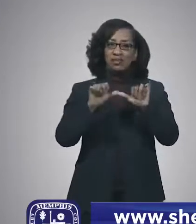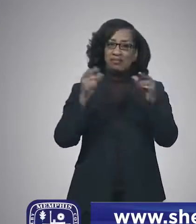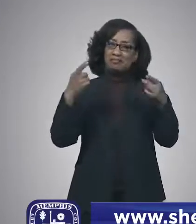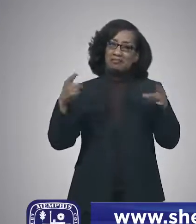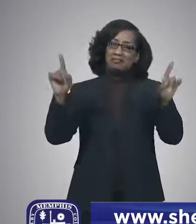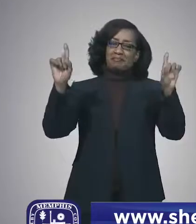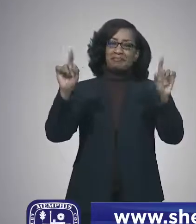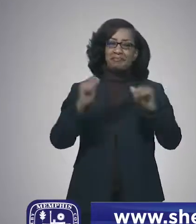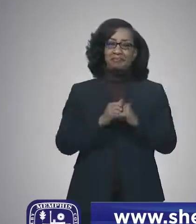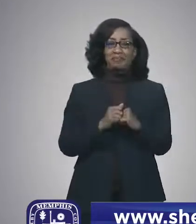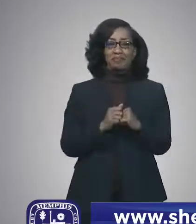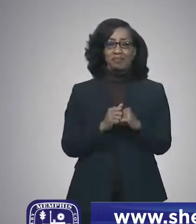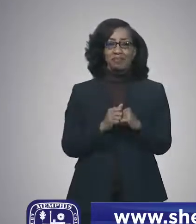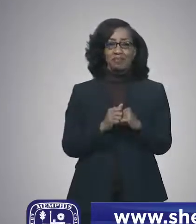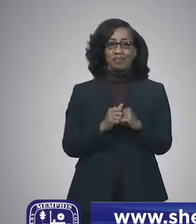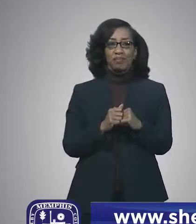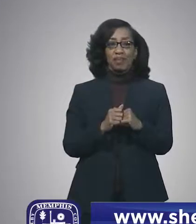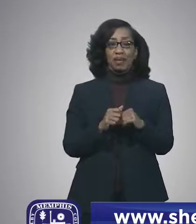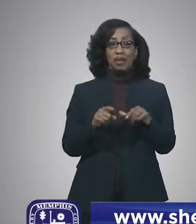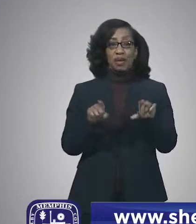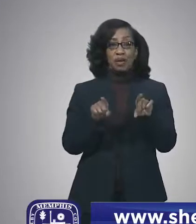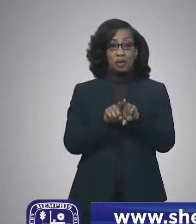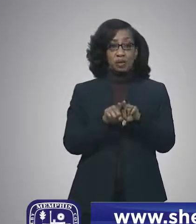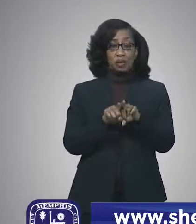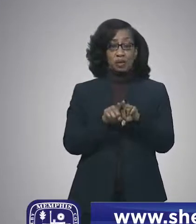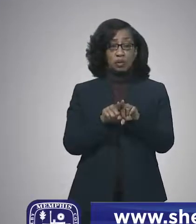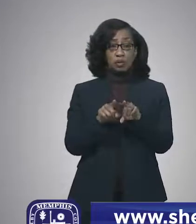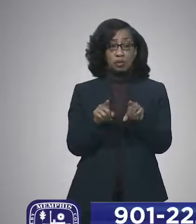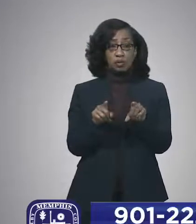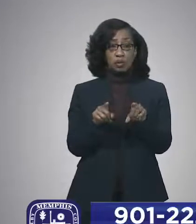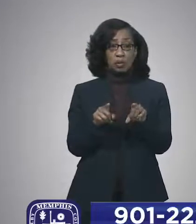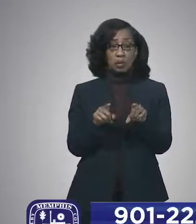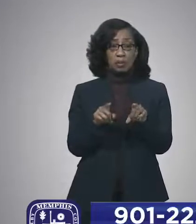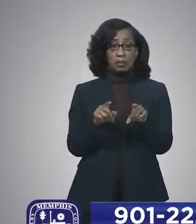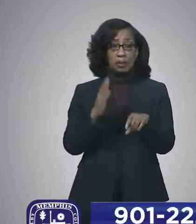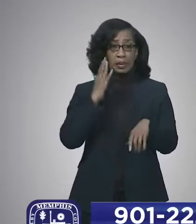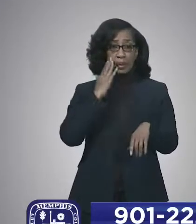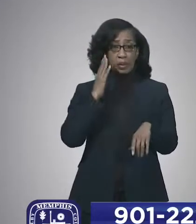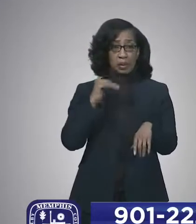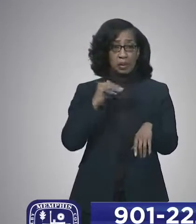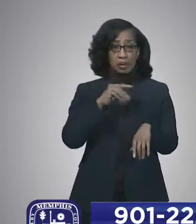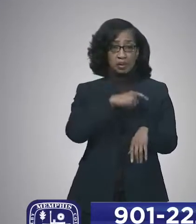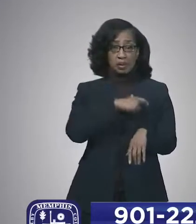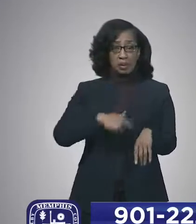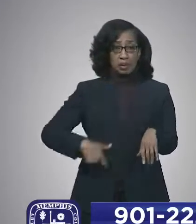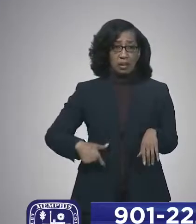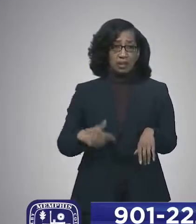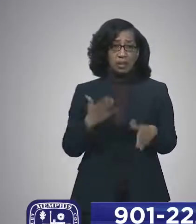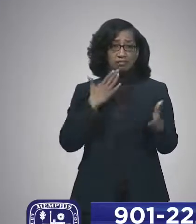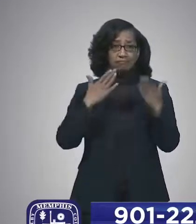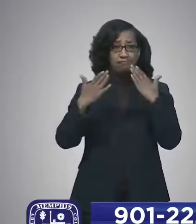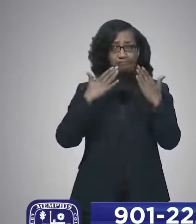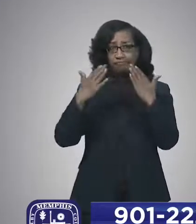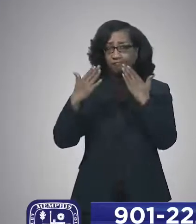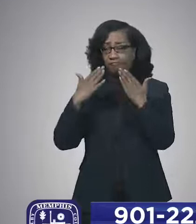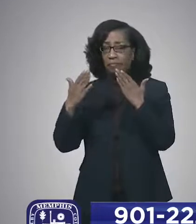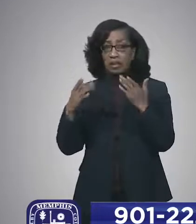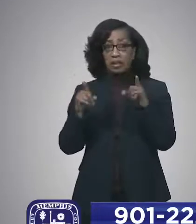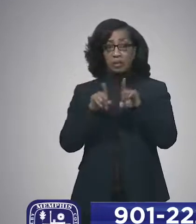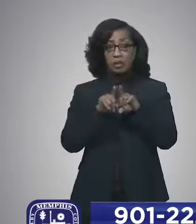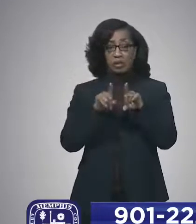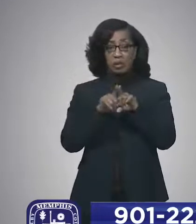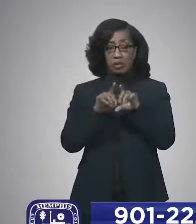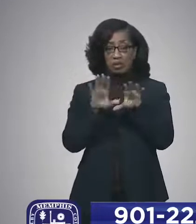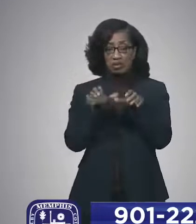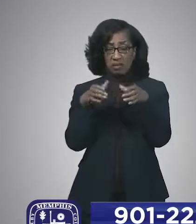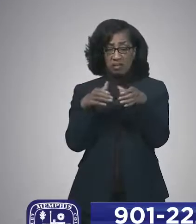I'll take a point of personal privilege, and, uh, I know the mayor has thanked so many partners, but there really is a core team who